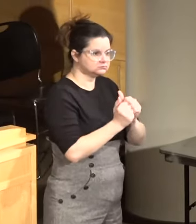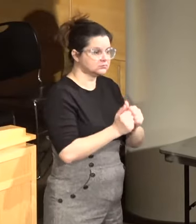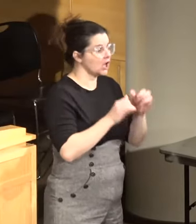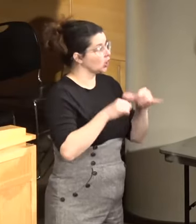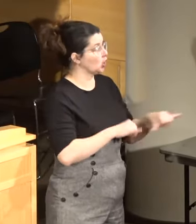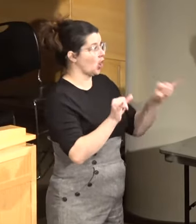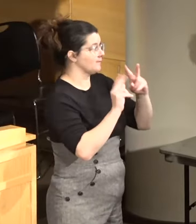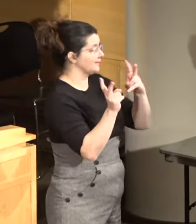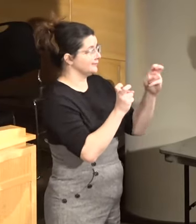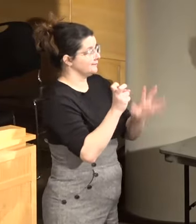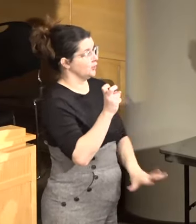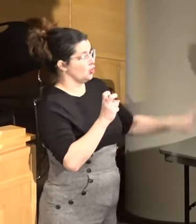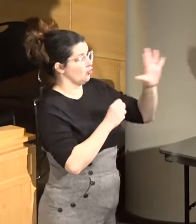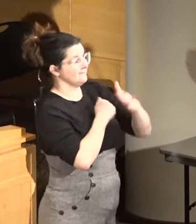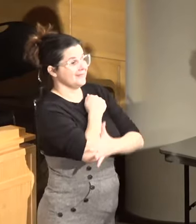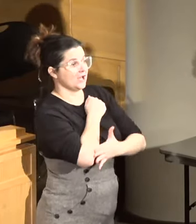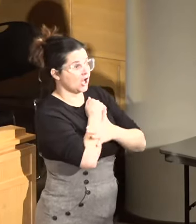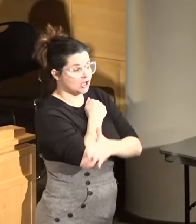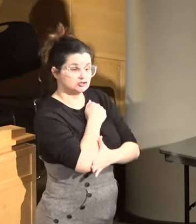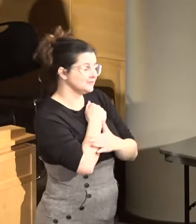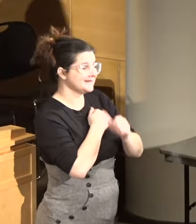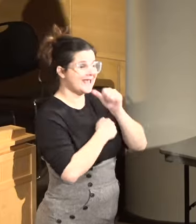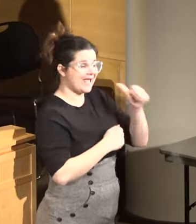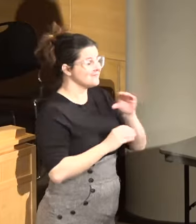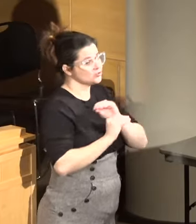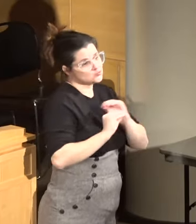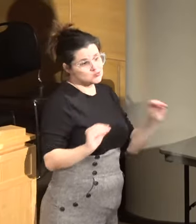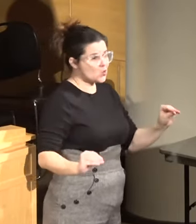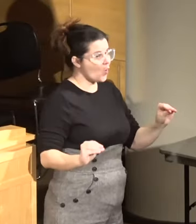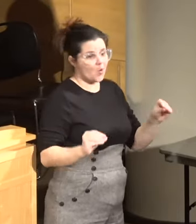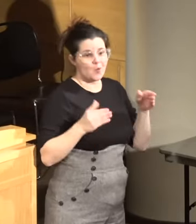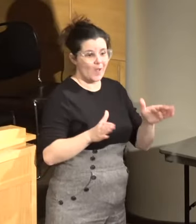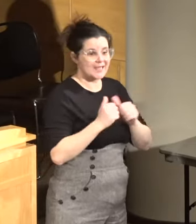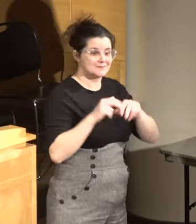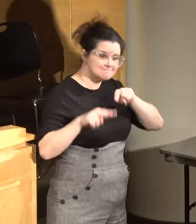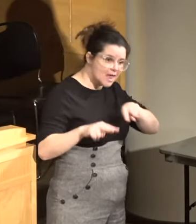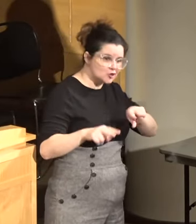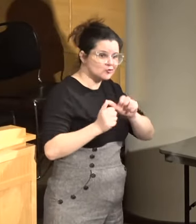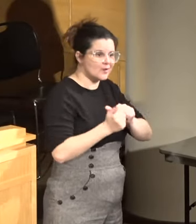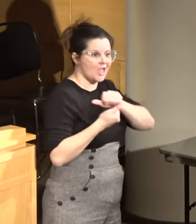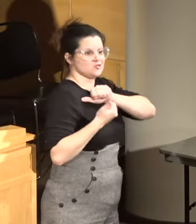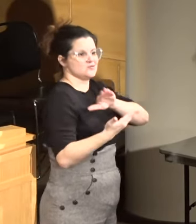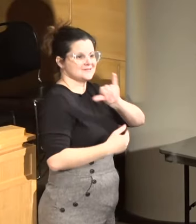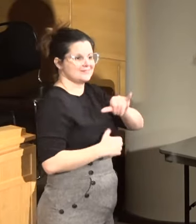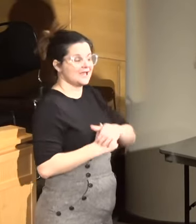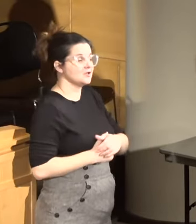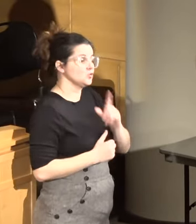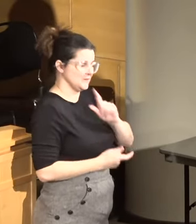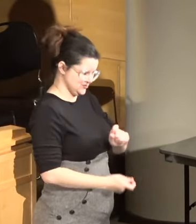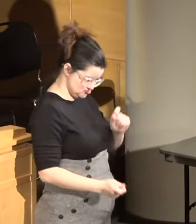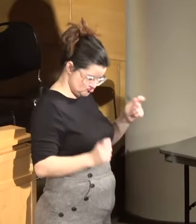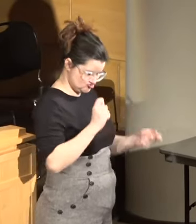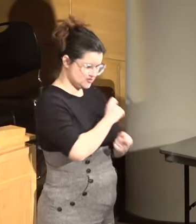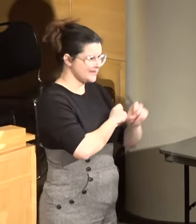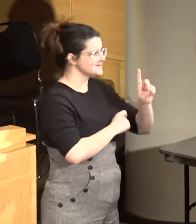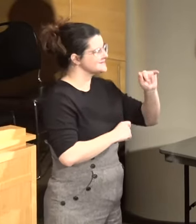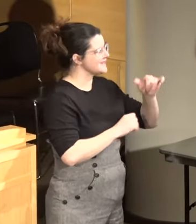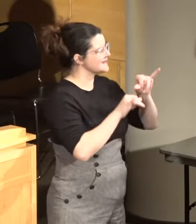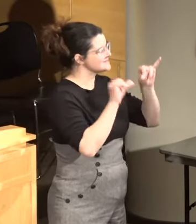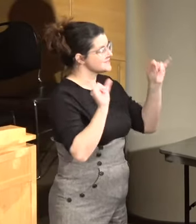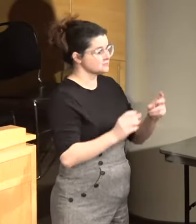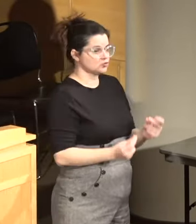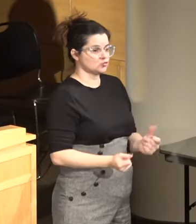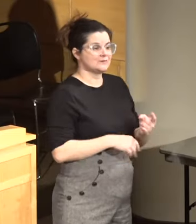common themes across the country. They didn't have any mechanism for, for monitoring or addressing that. We changed their data system real